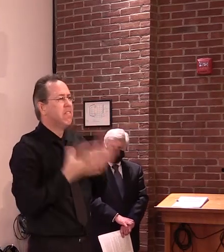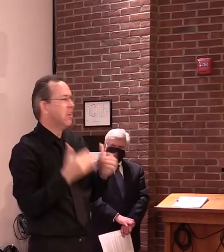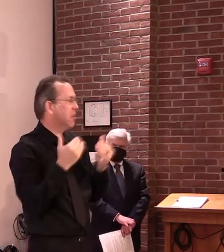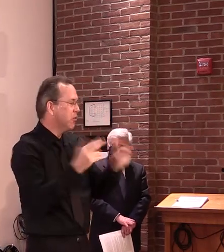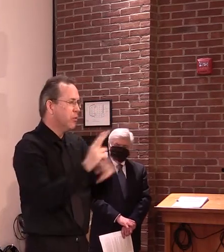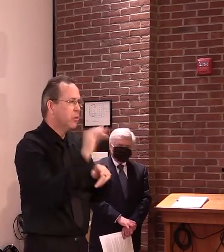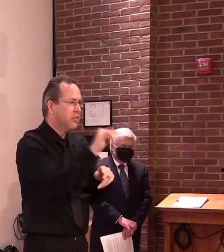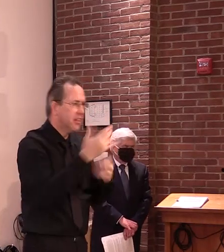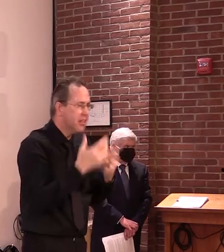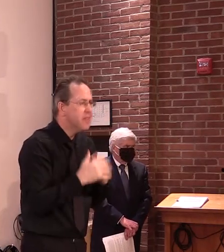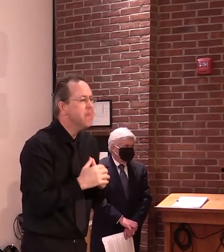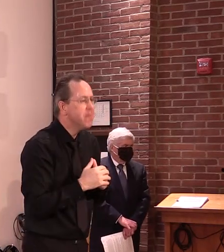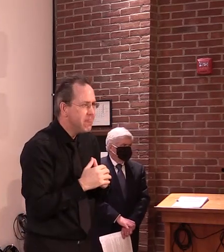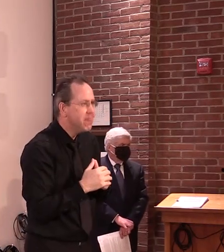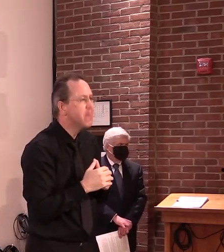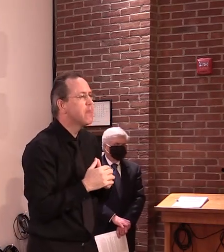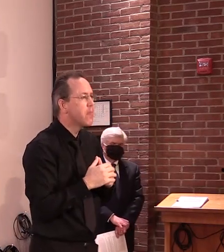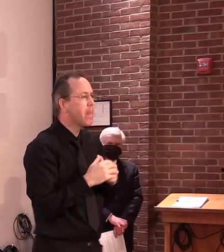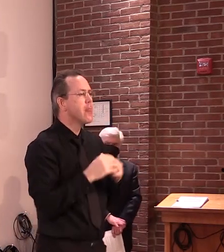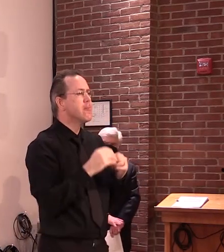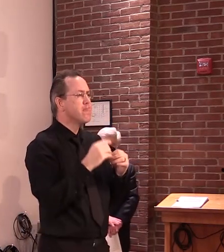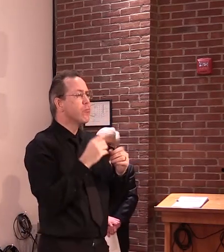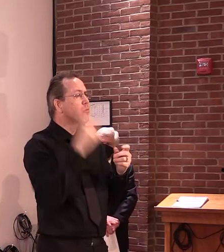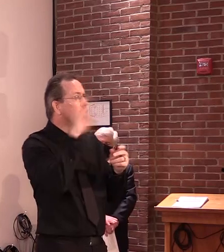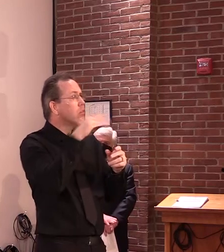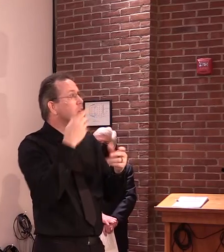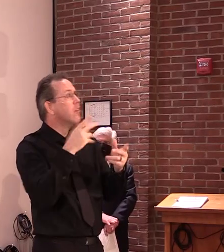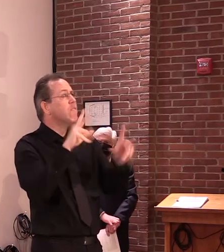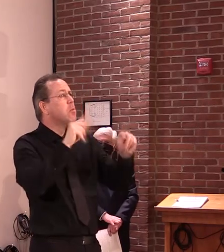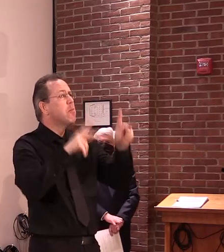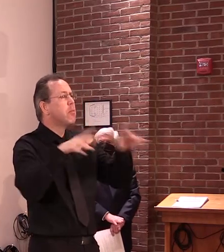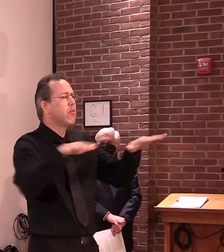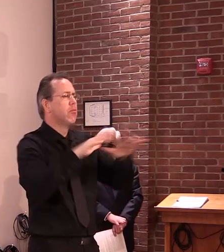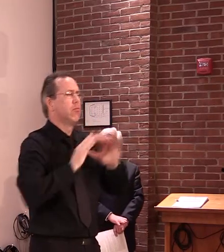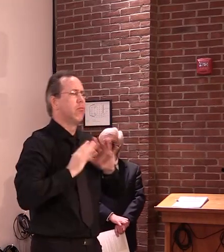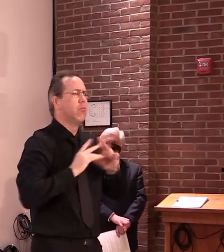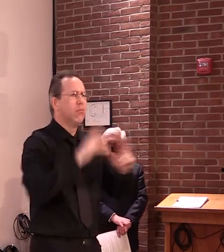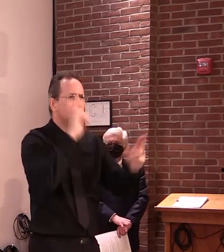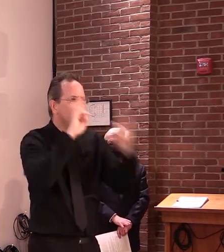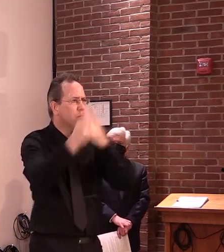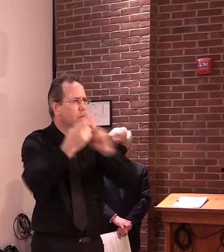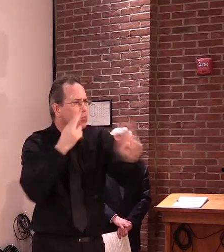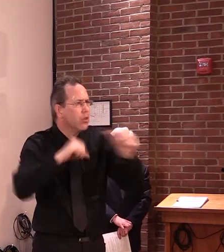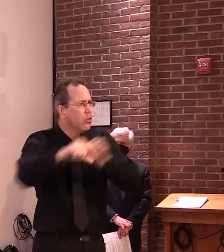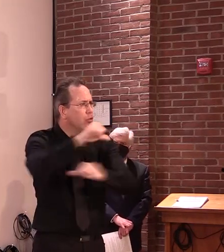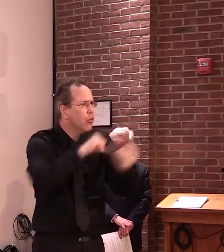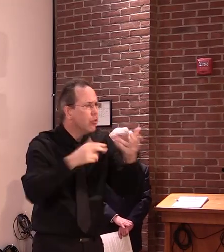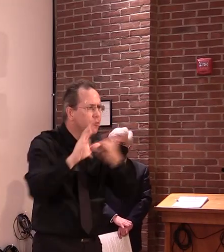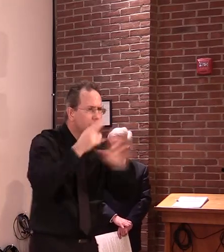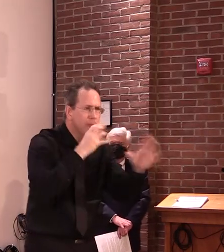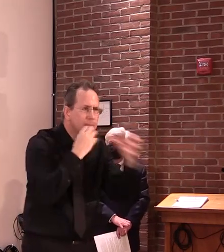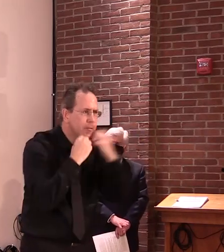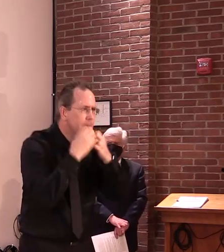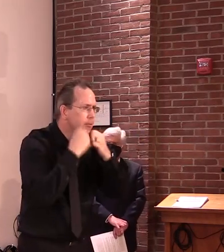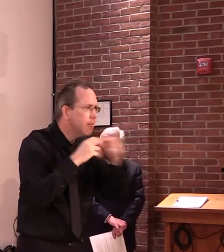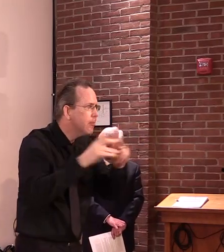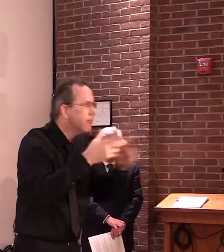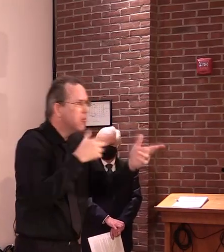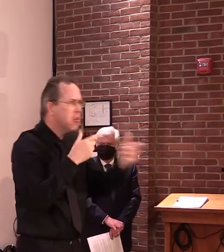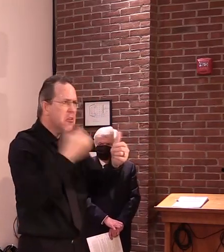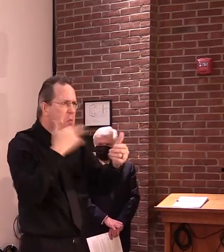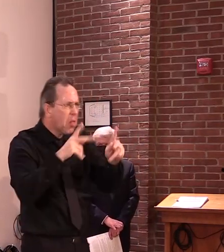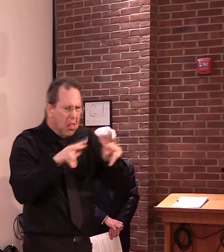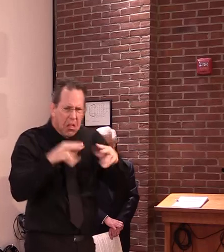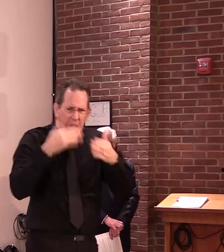Proof that Vermonters are actually taking these measures seriously are in the thoughtful questions they have been asking and that we are